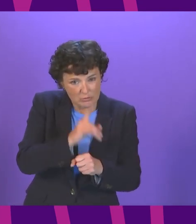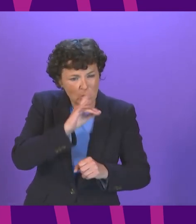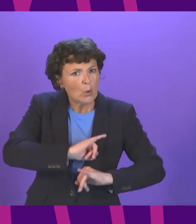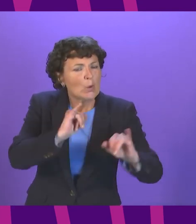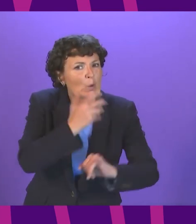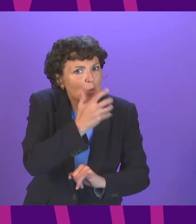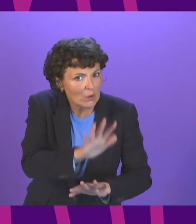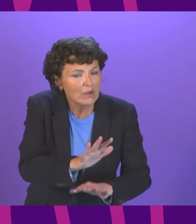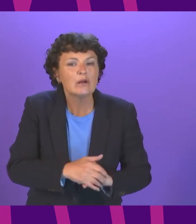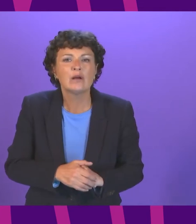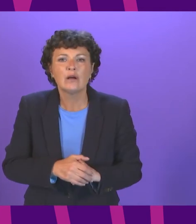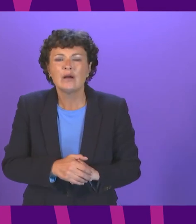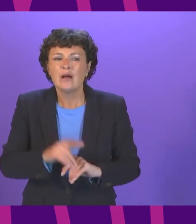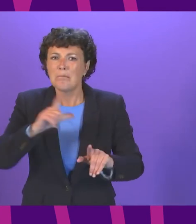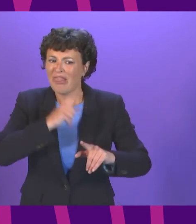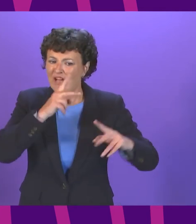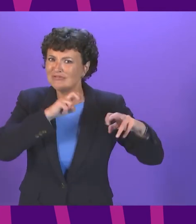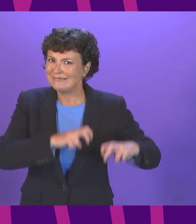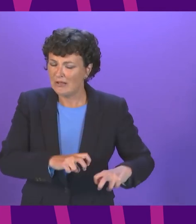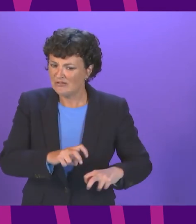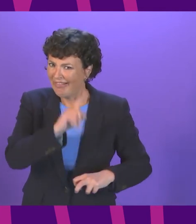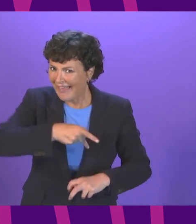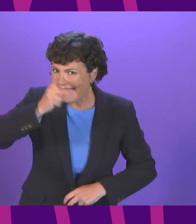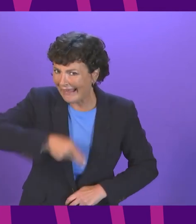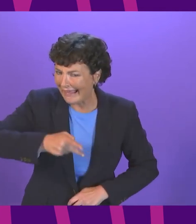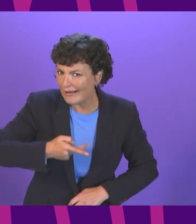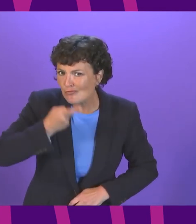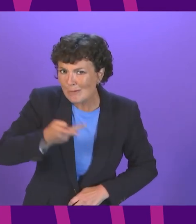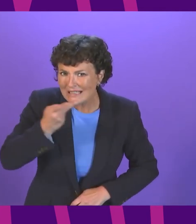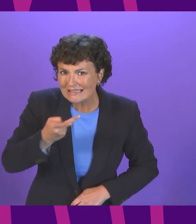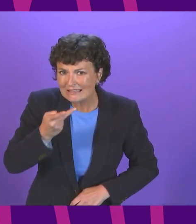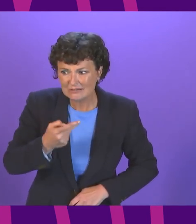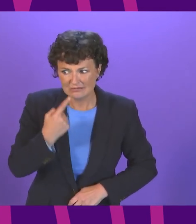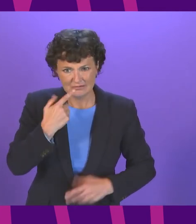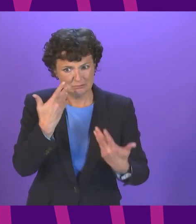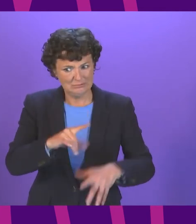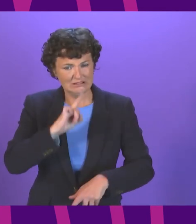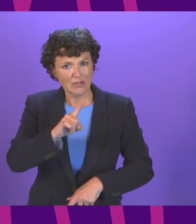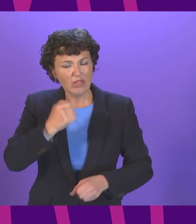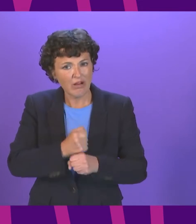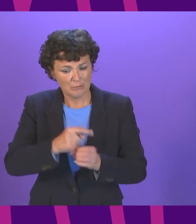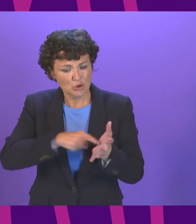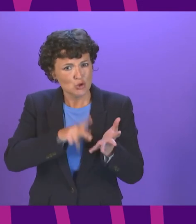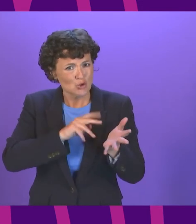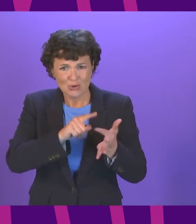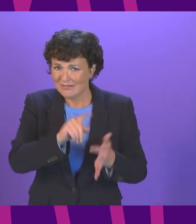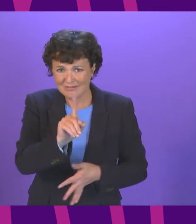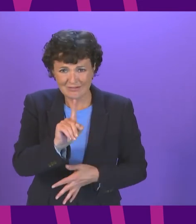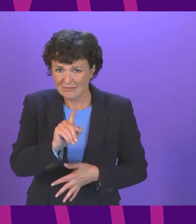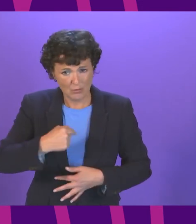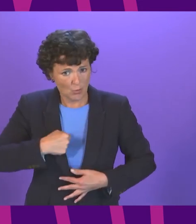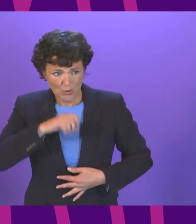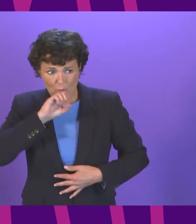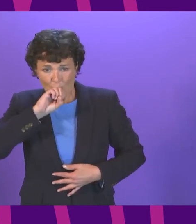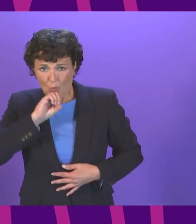perhaps anticipating that research the sector reiterated the statement it signed with the government in June to say that it does not evict those